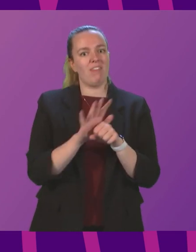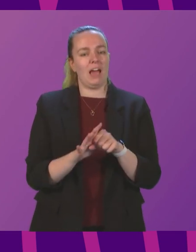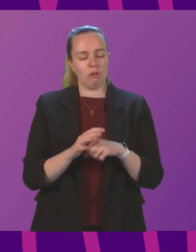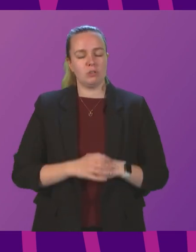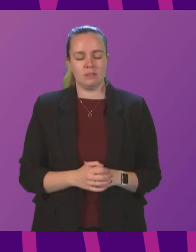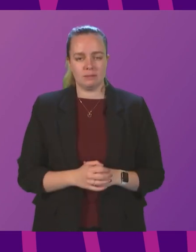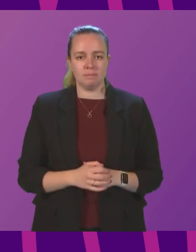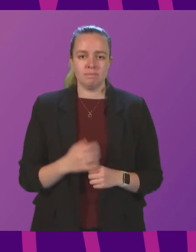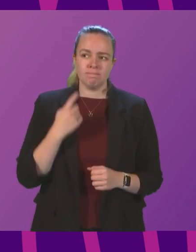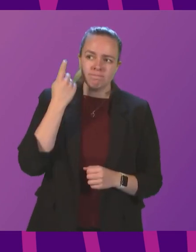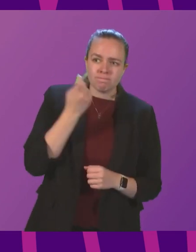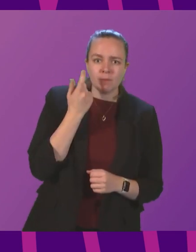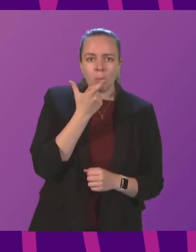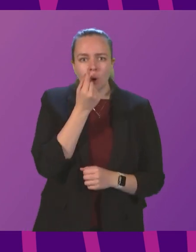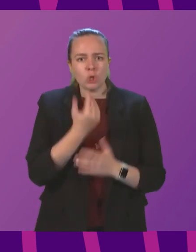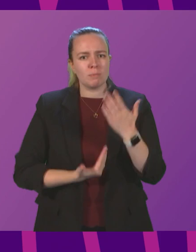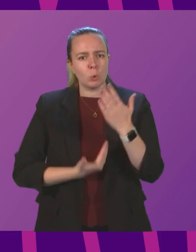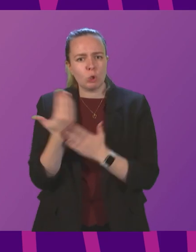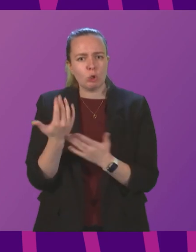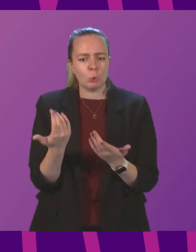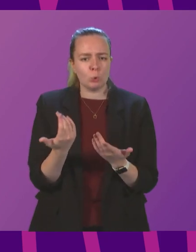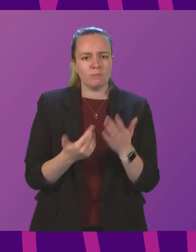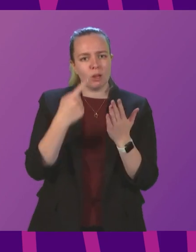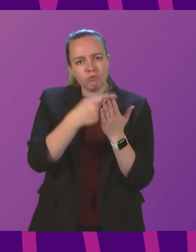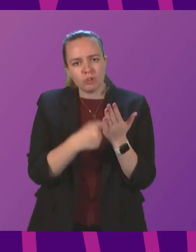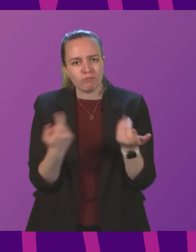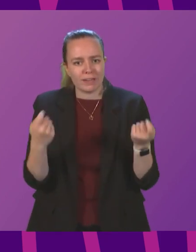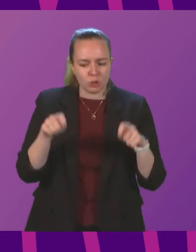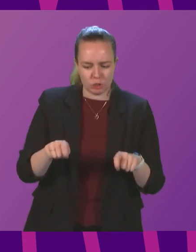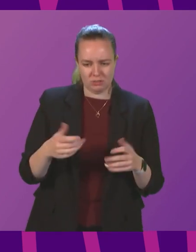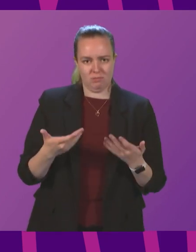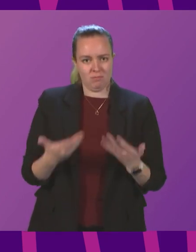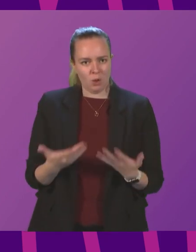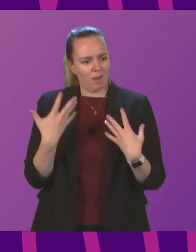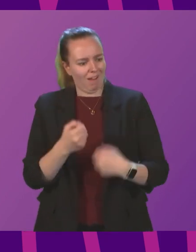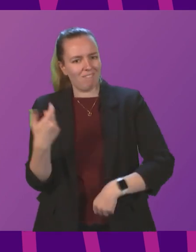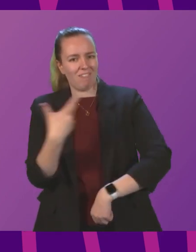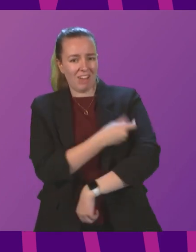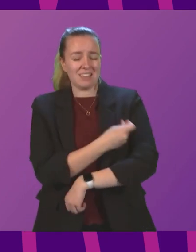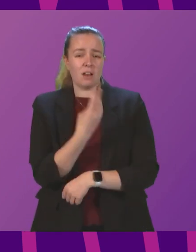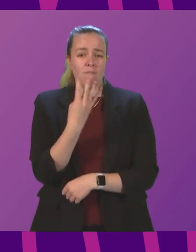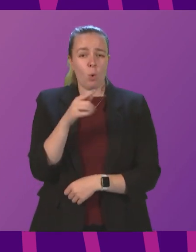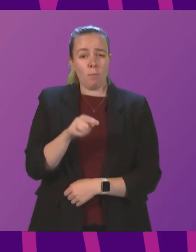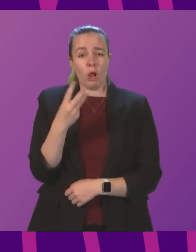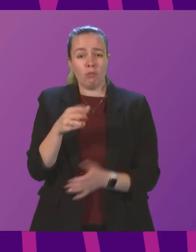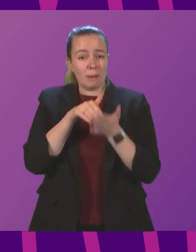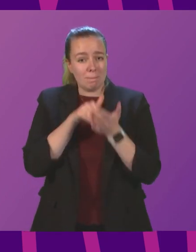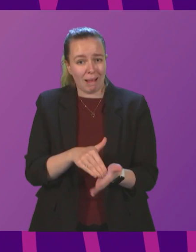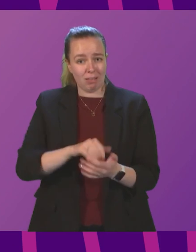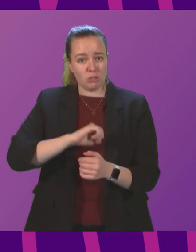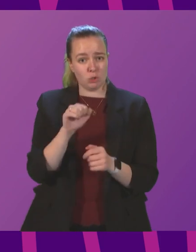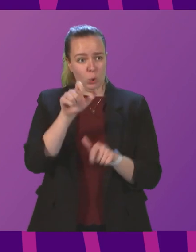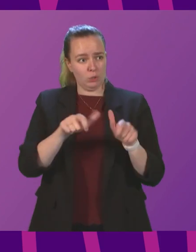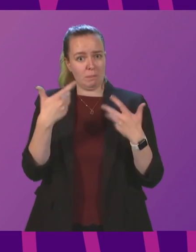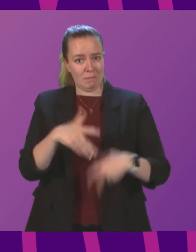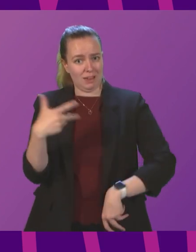Considering reintroducing restrictions at this stage in the pandemic, when we have a vaccine that 4.3 million Scots have received